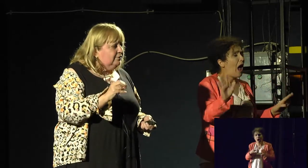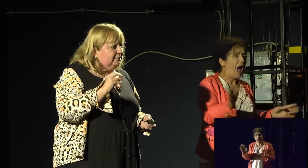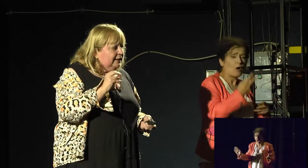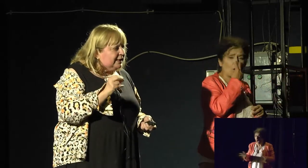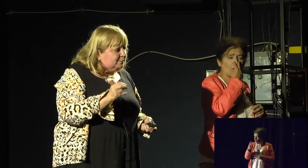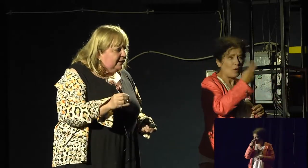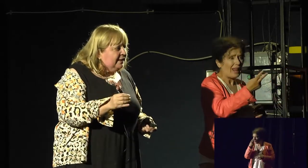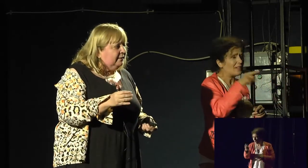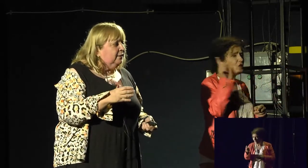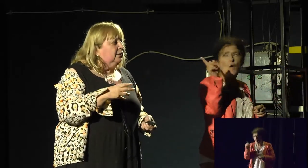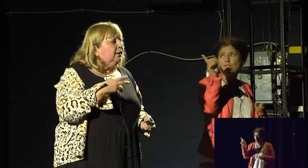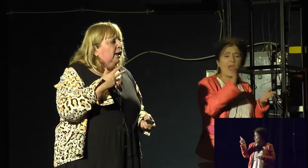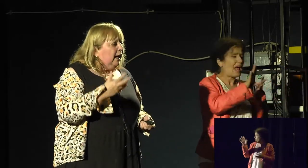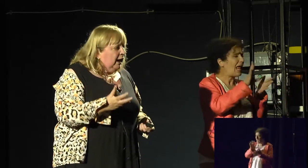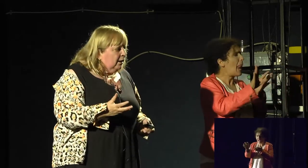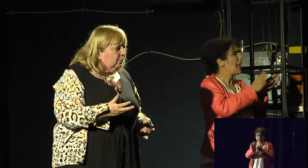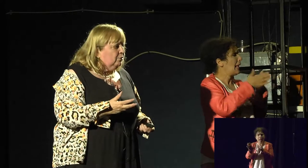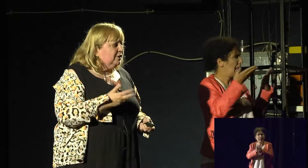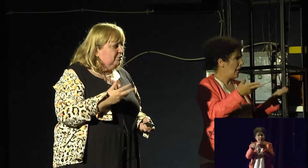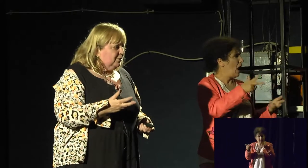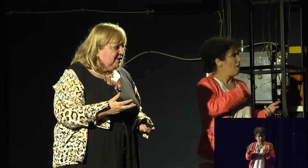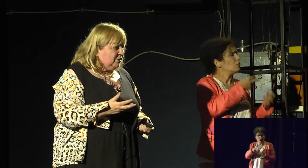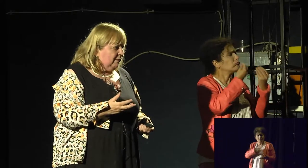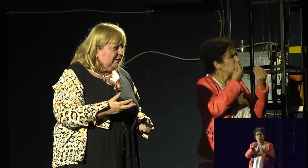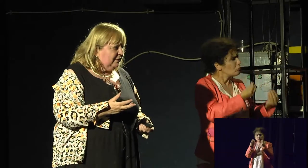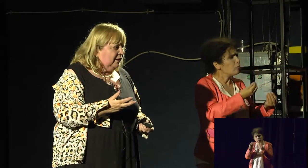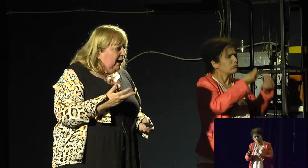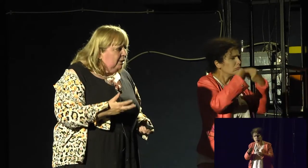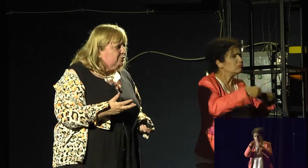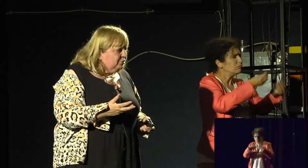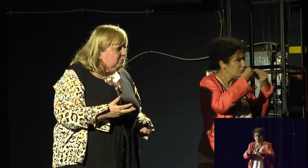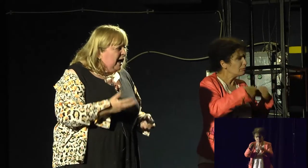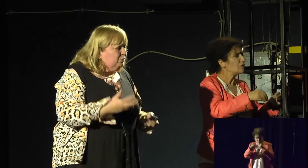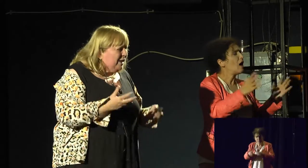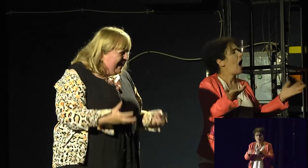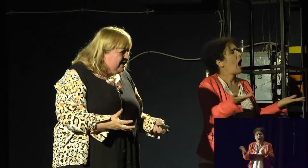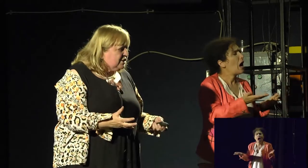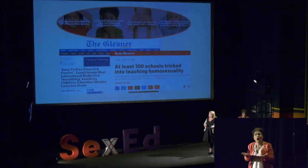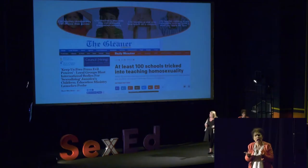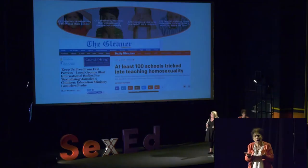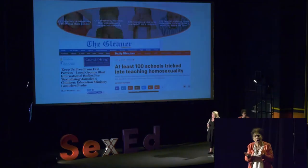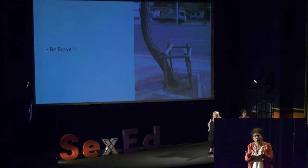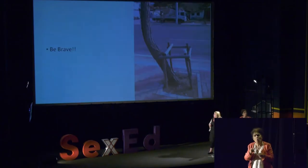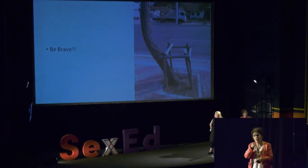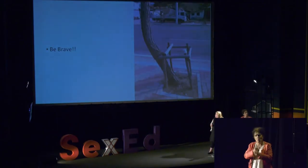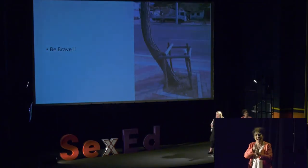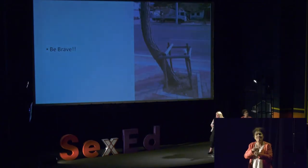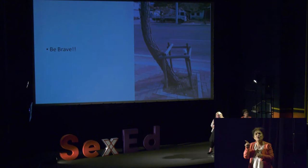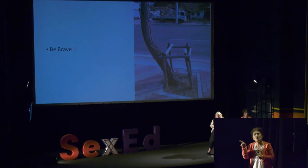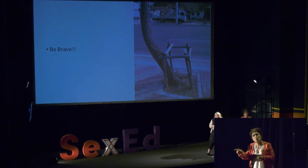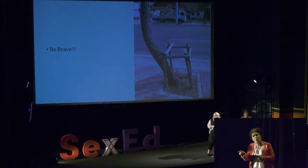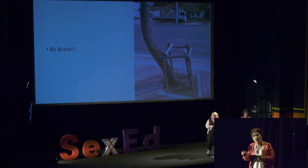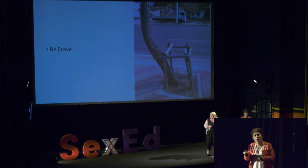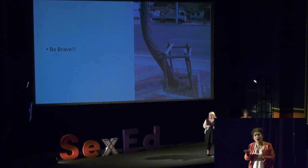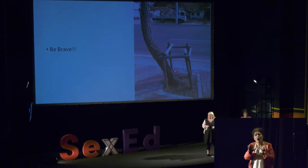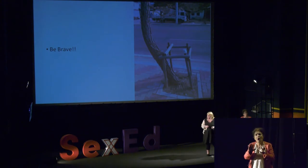really good. really explain how to enjoy sexuality. How to do it. How to actually enjoy it.